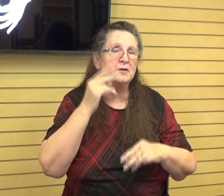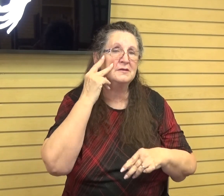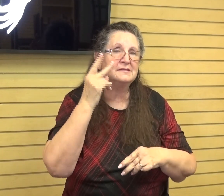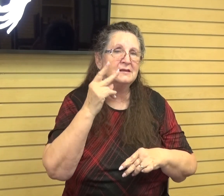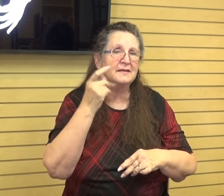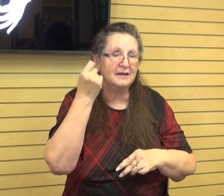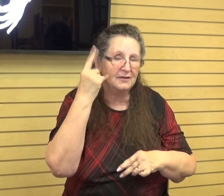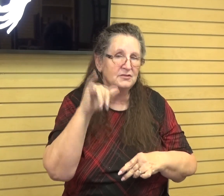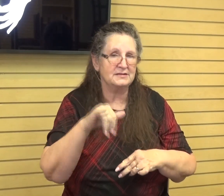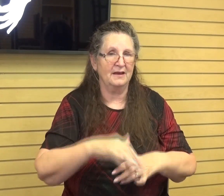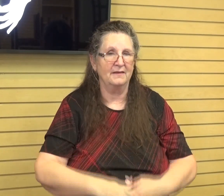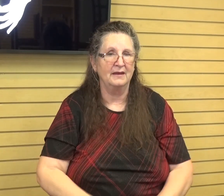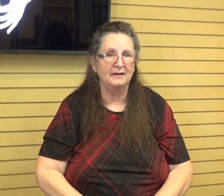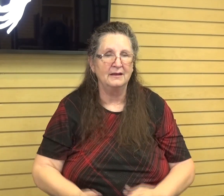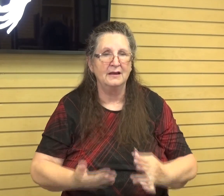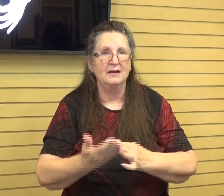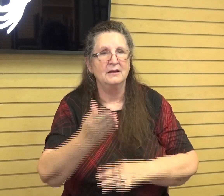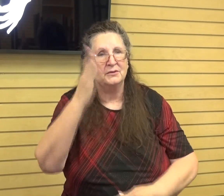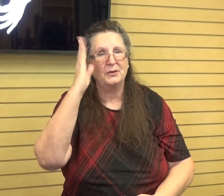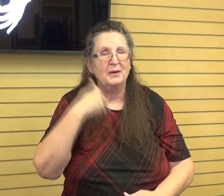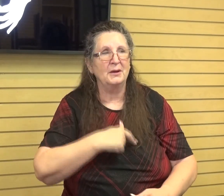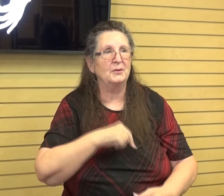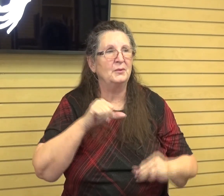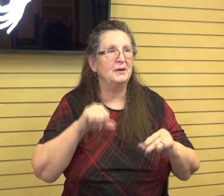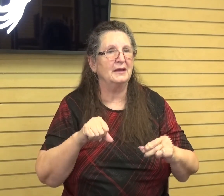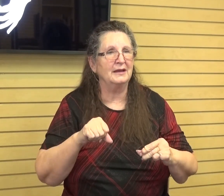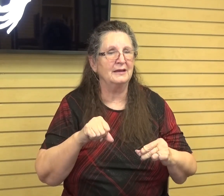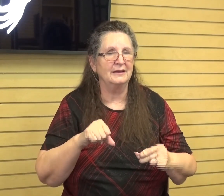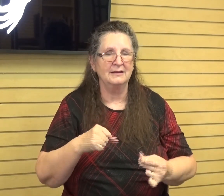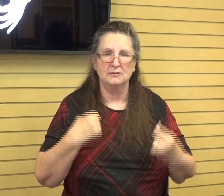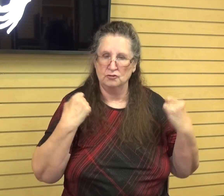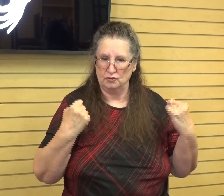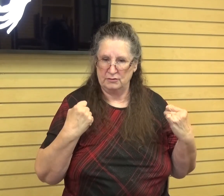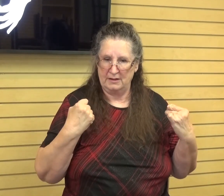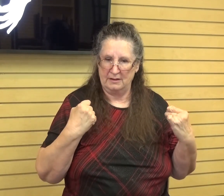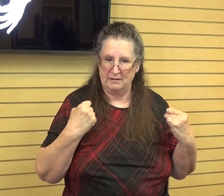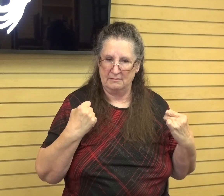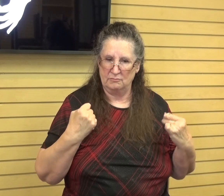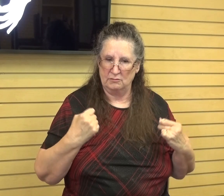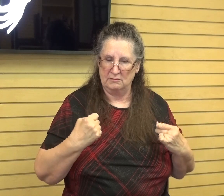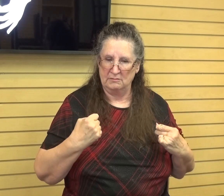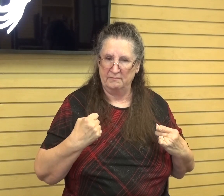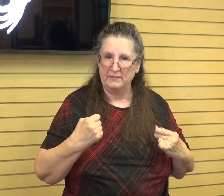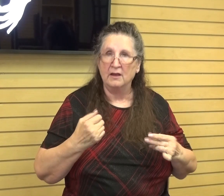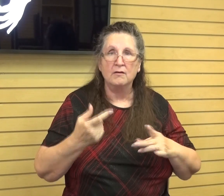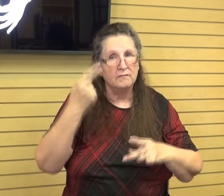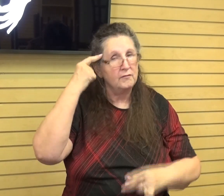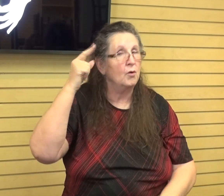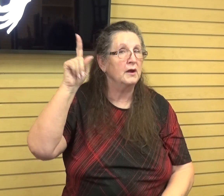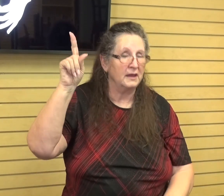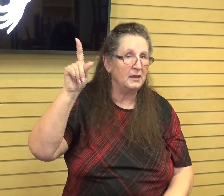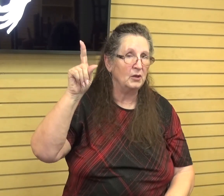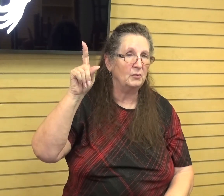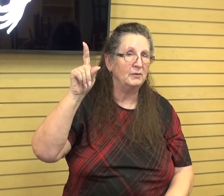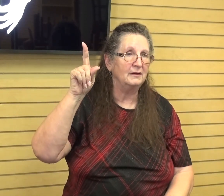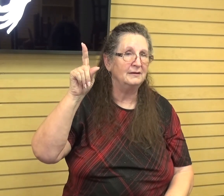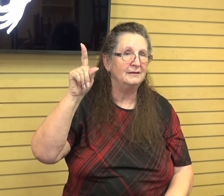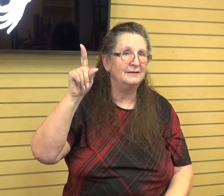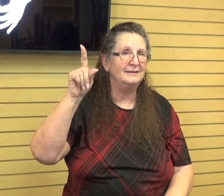through God, we can take a stand, and we can be valiant for him. And it's, like I